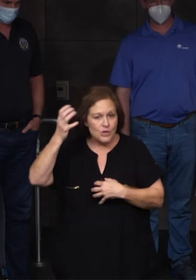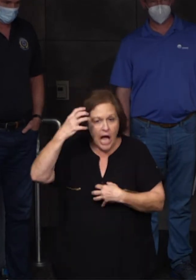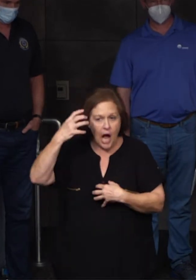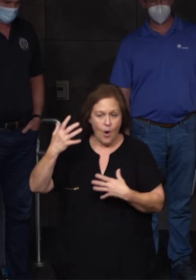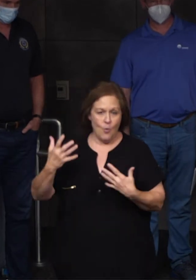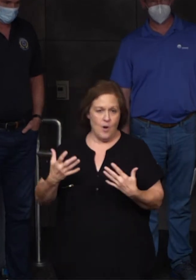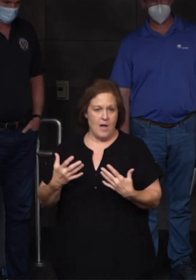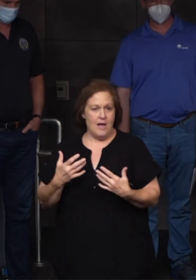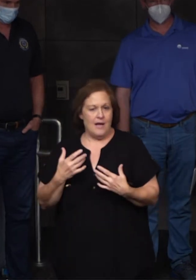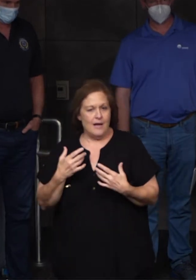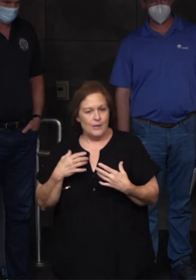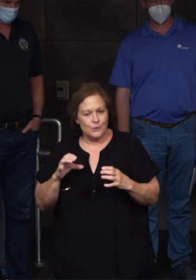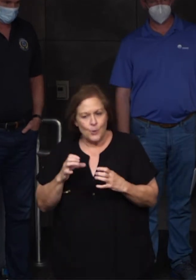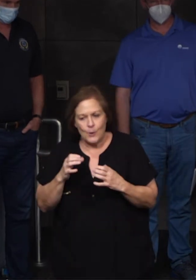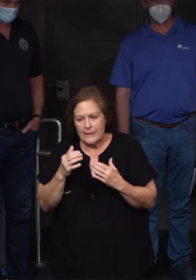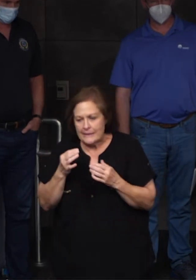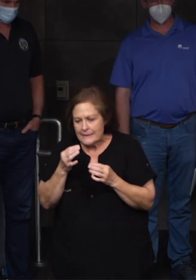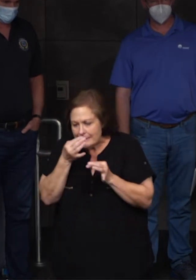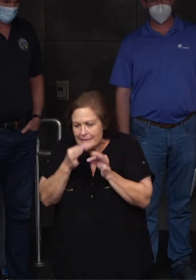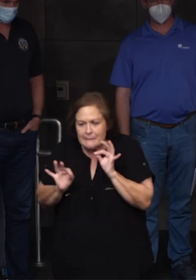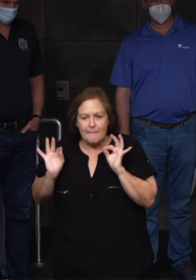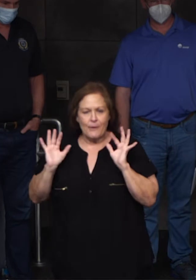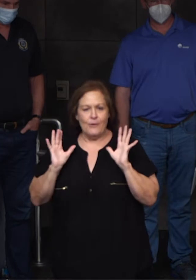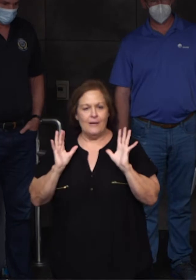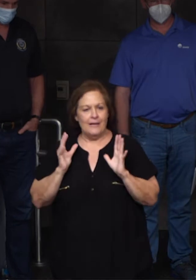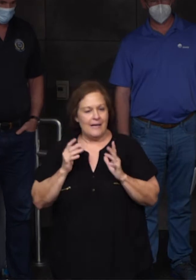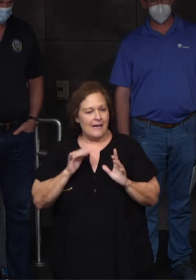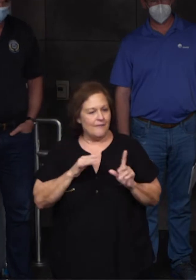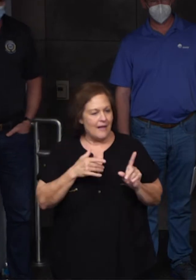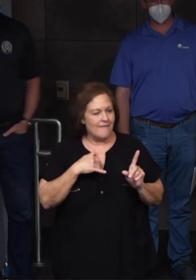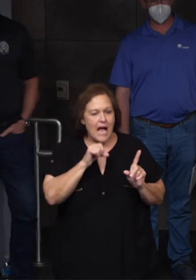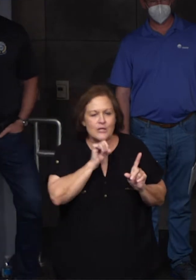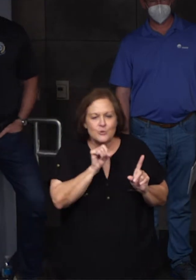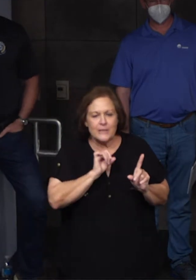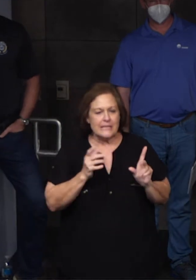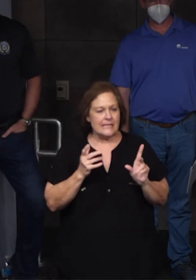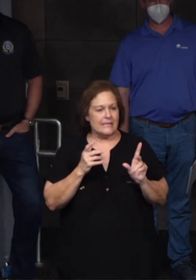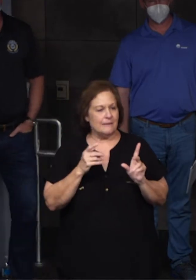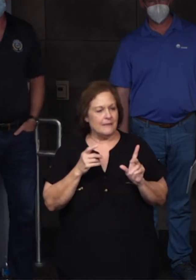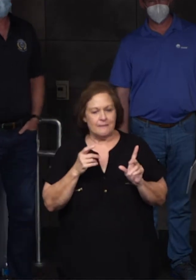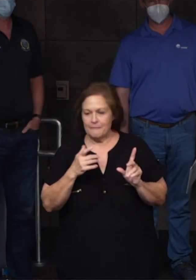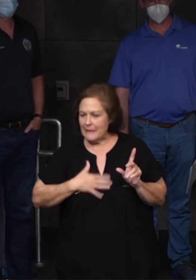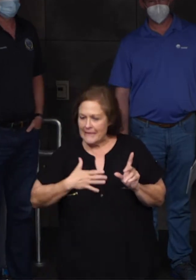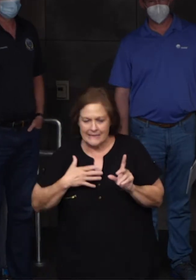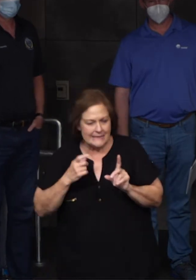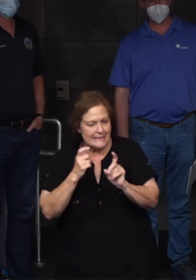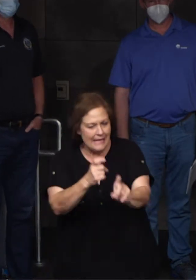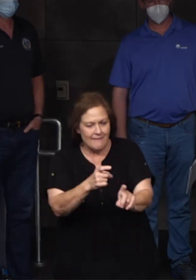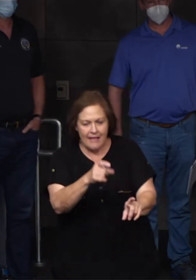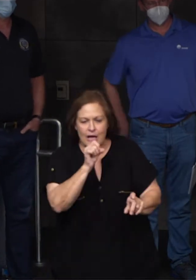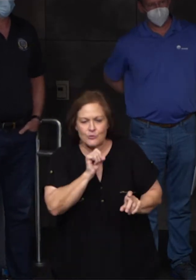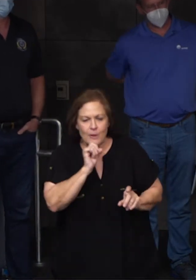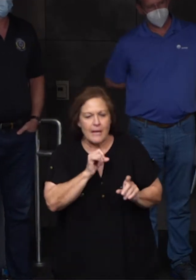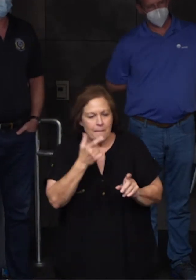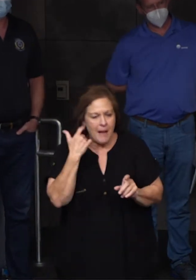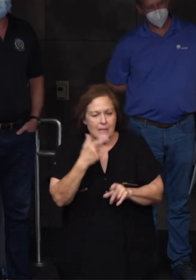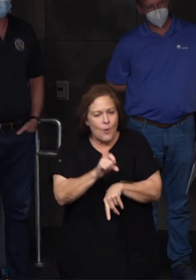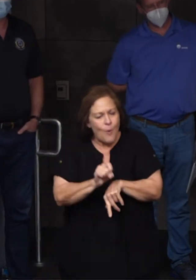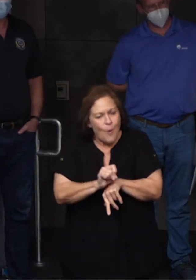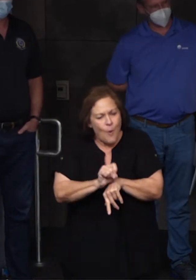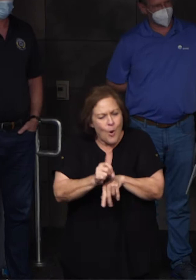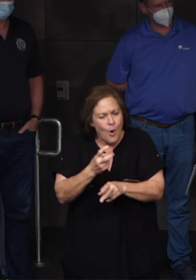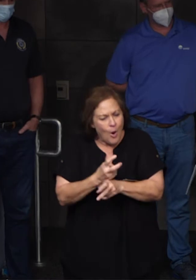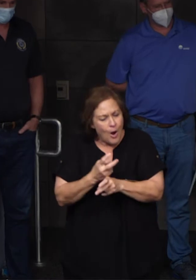and those simple things give us energy. If you have ice cream and you can give it to one of our employees, please do that. You don't understand the simplest thing